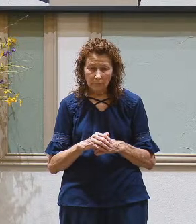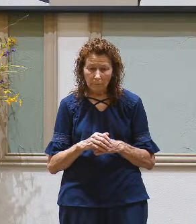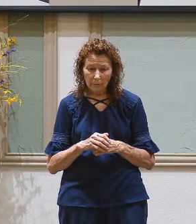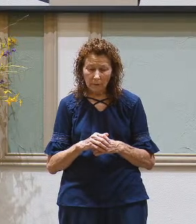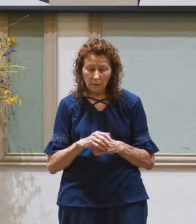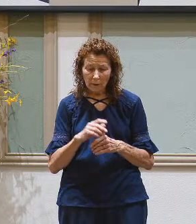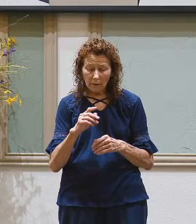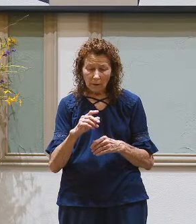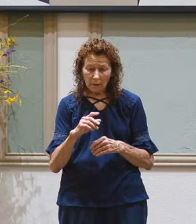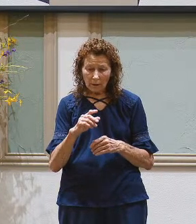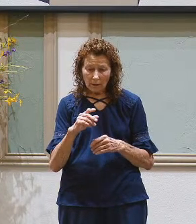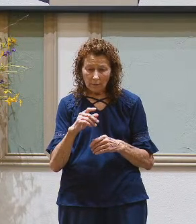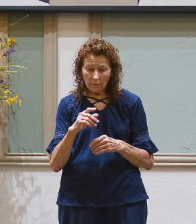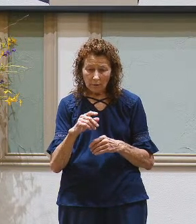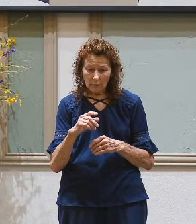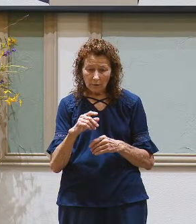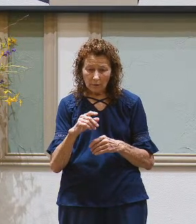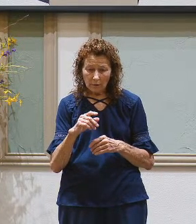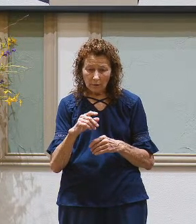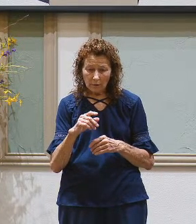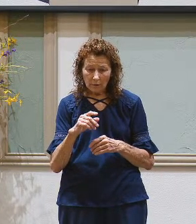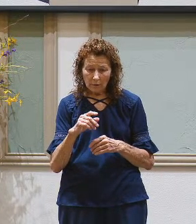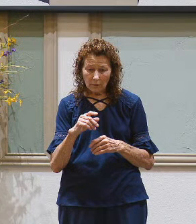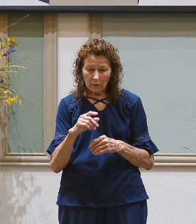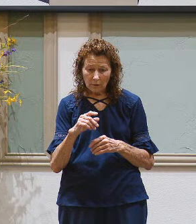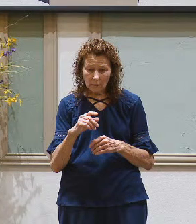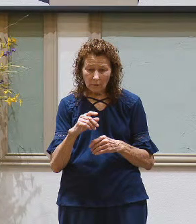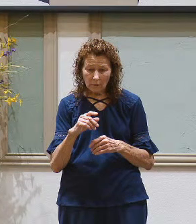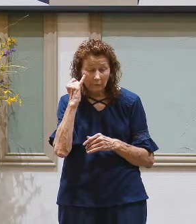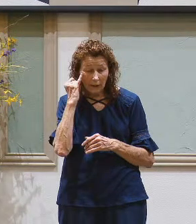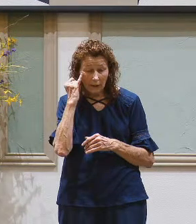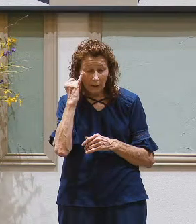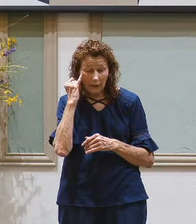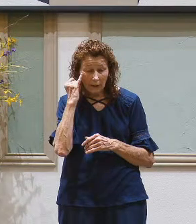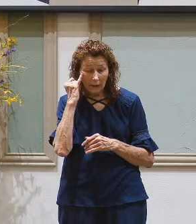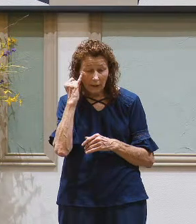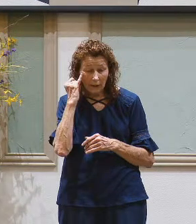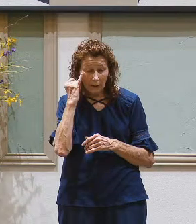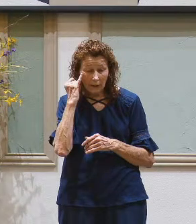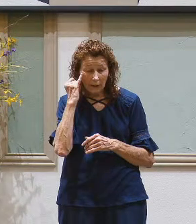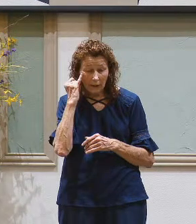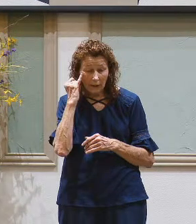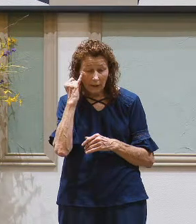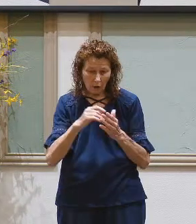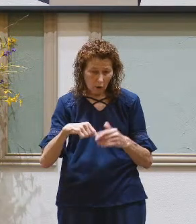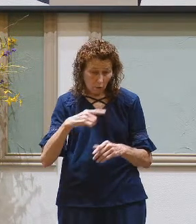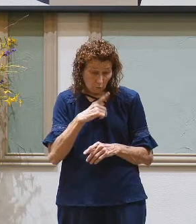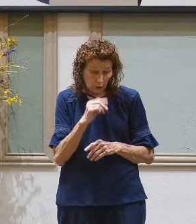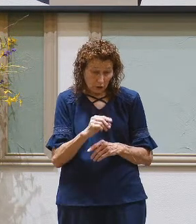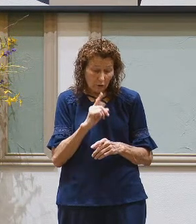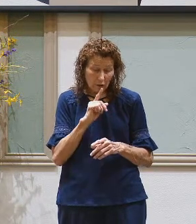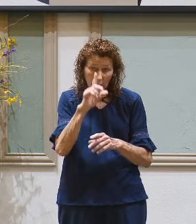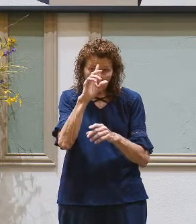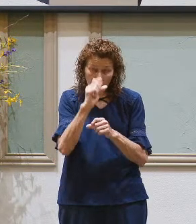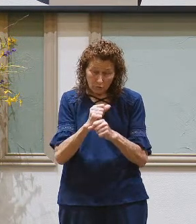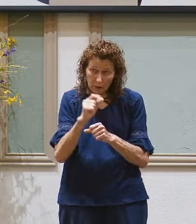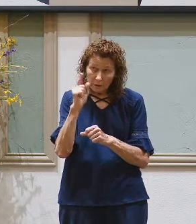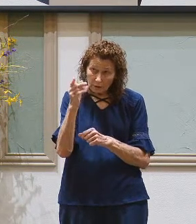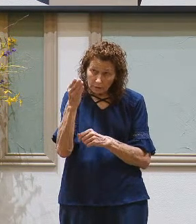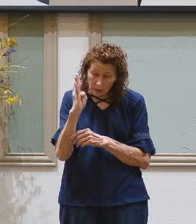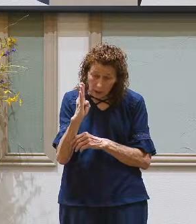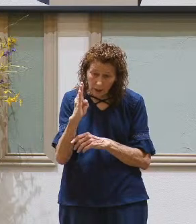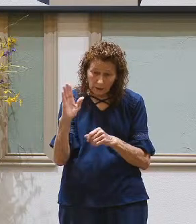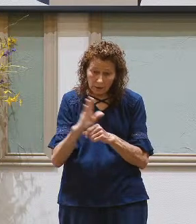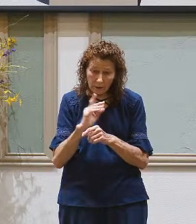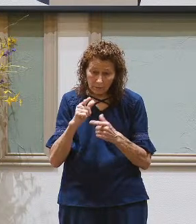Peterson writes saving is all God's idea and all his work all we do is trust him enough to let